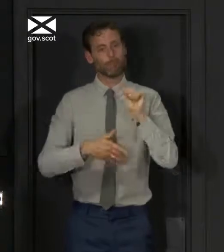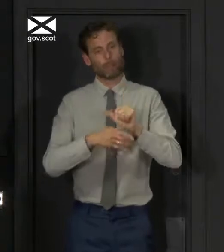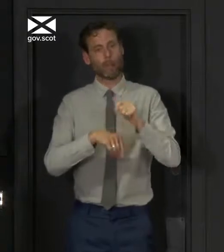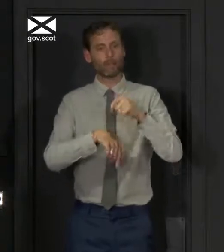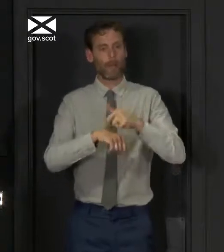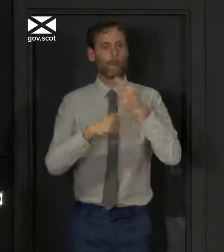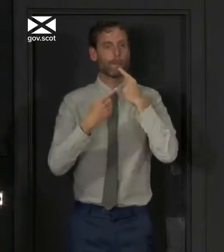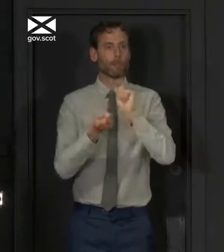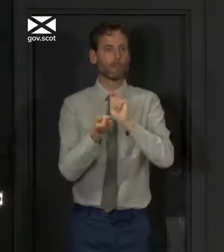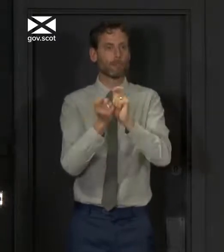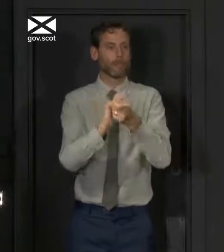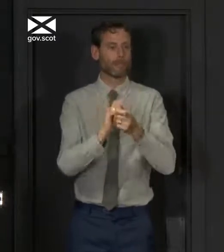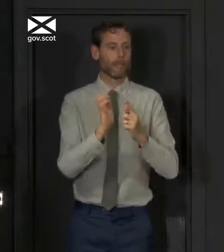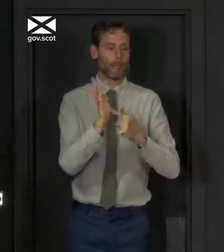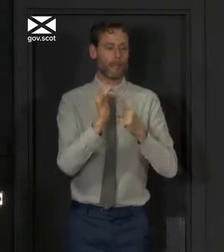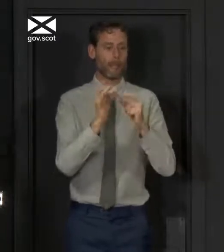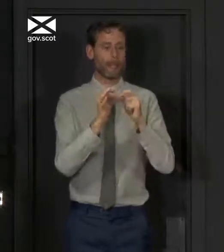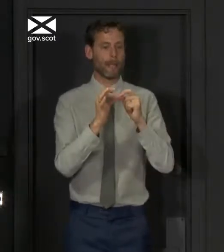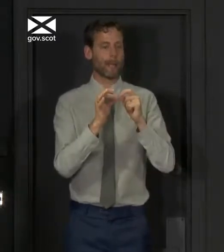Libby Brooks from The Guardian.